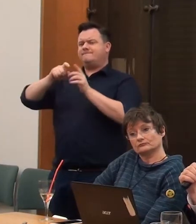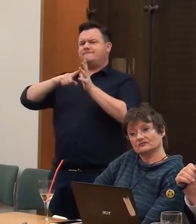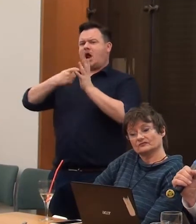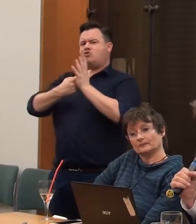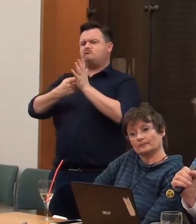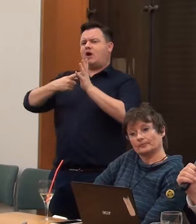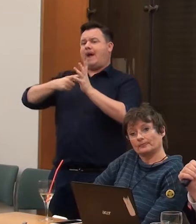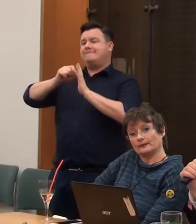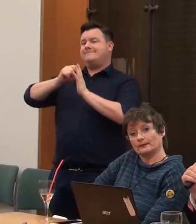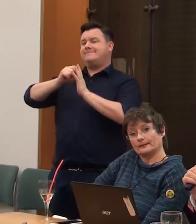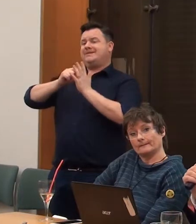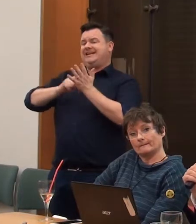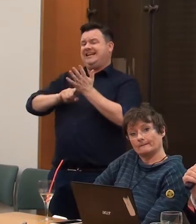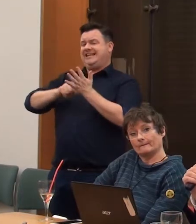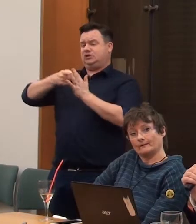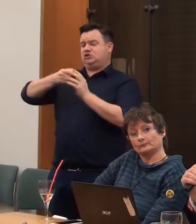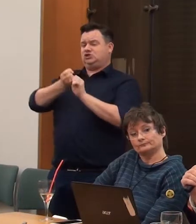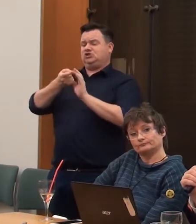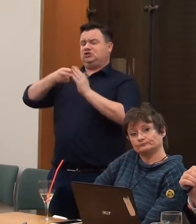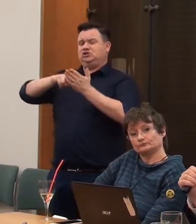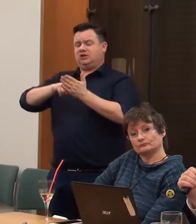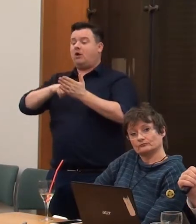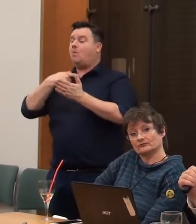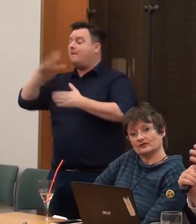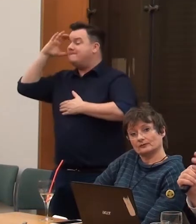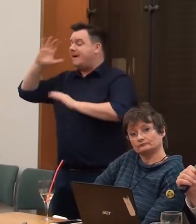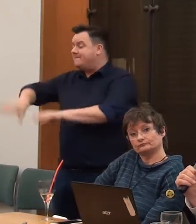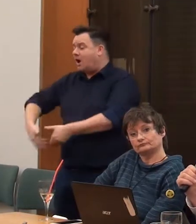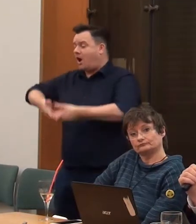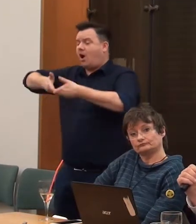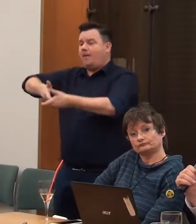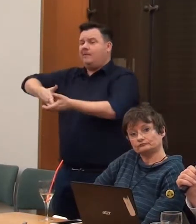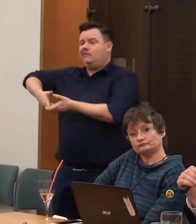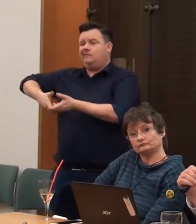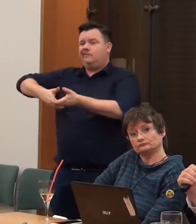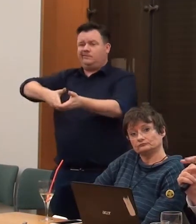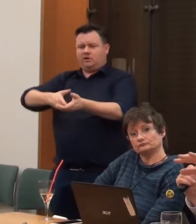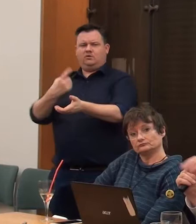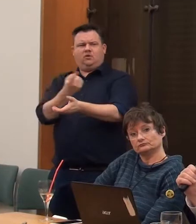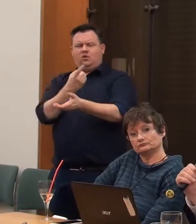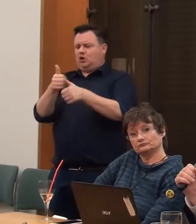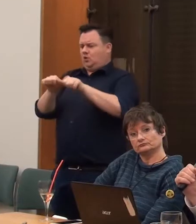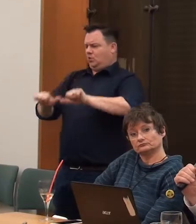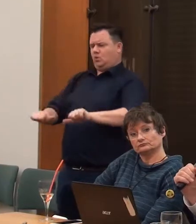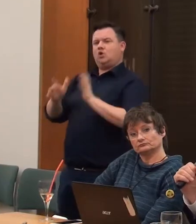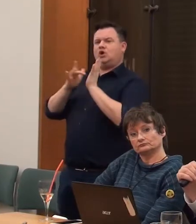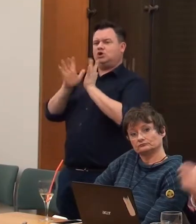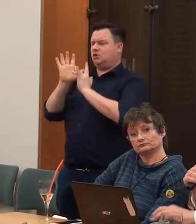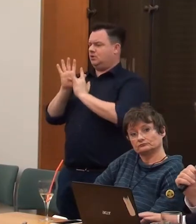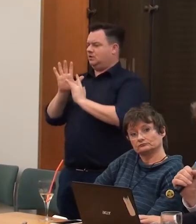bed and walk, which of course is the cured person after Jesus had come along and put his hand on him.